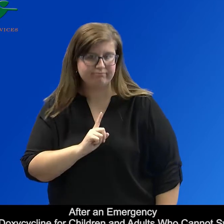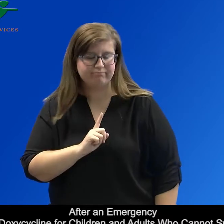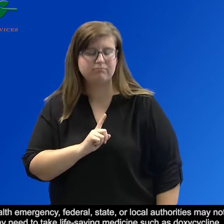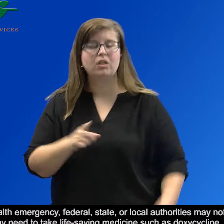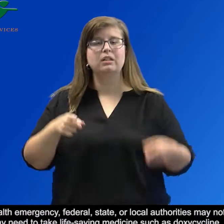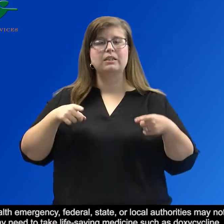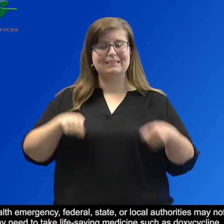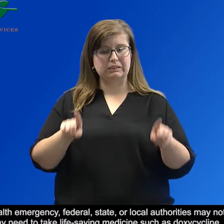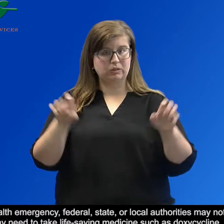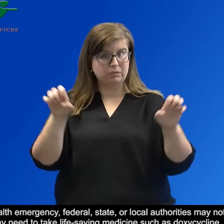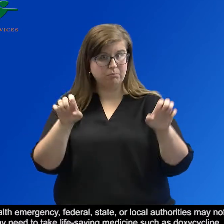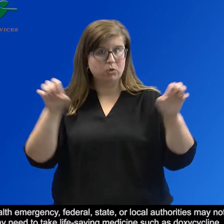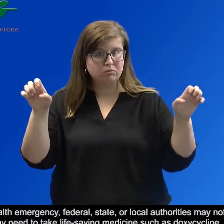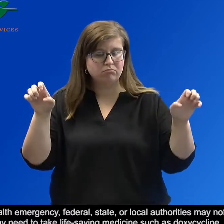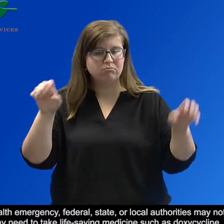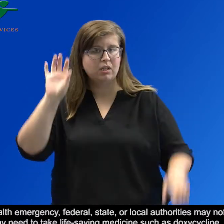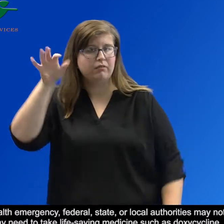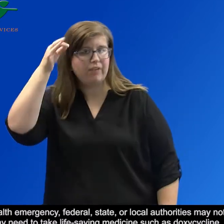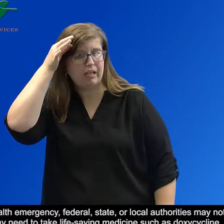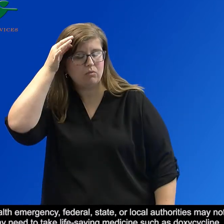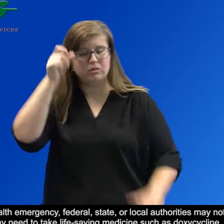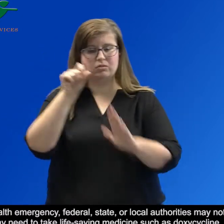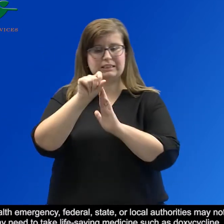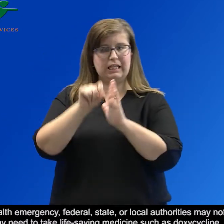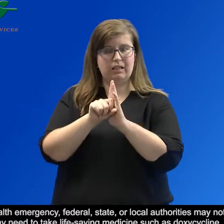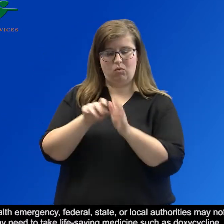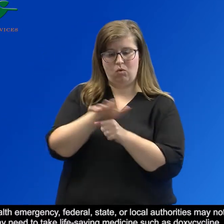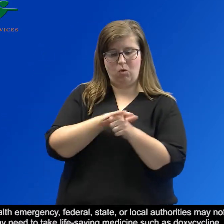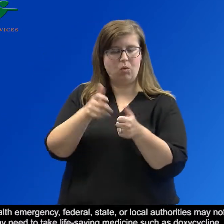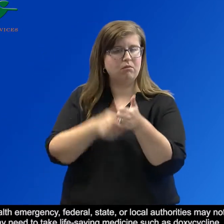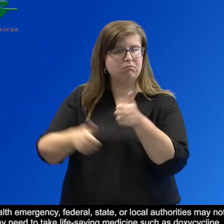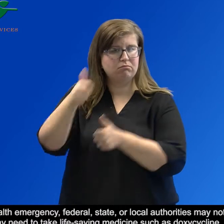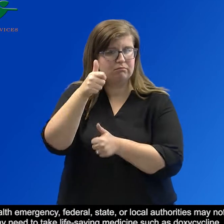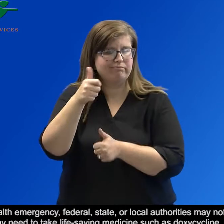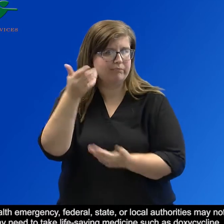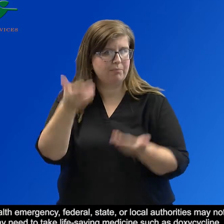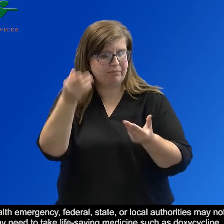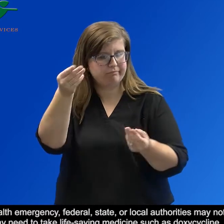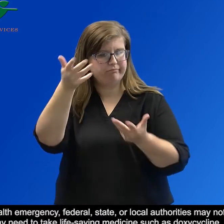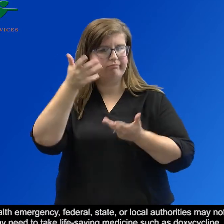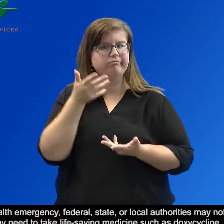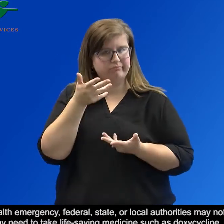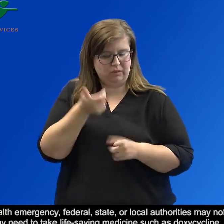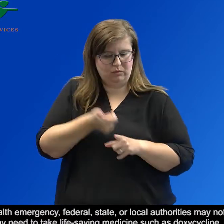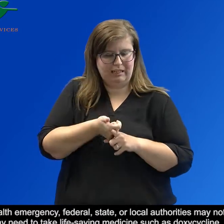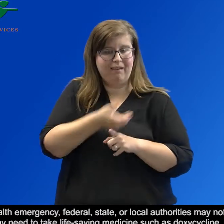During a public health emergency, federal, state, or local authorities may notify you that you and your